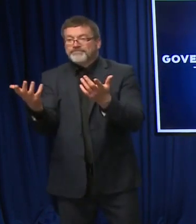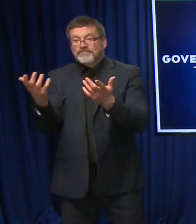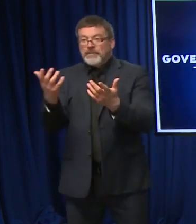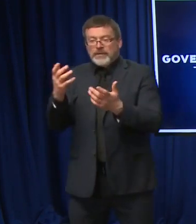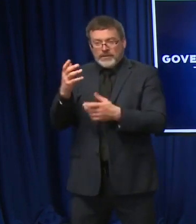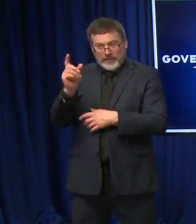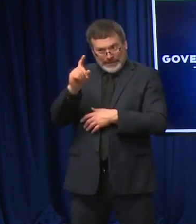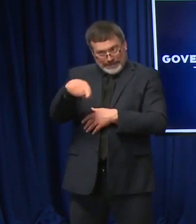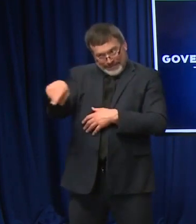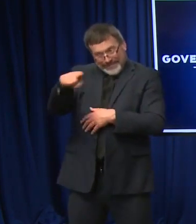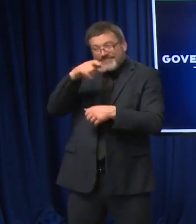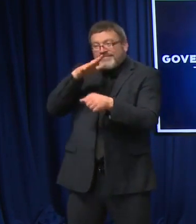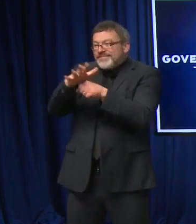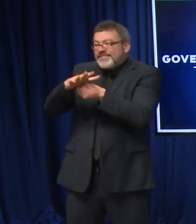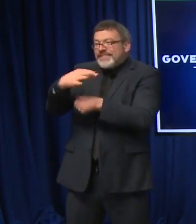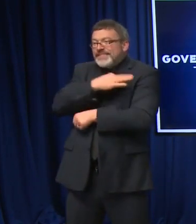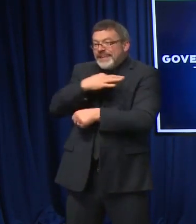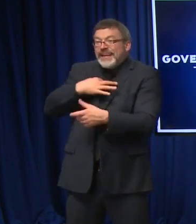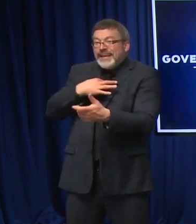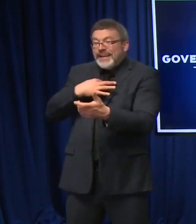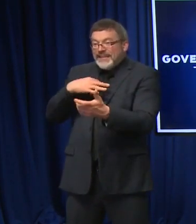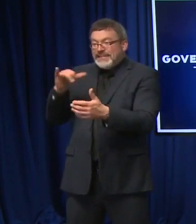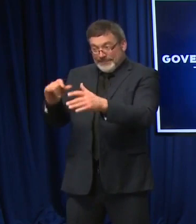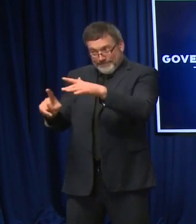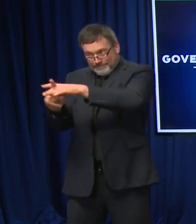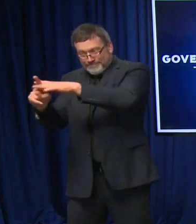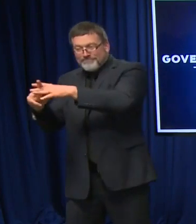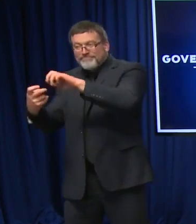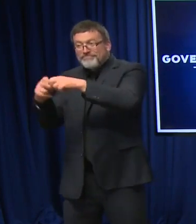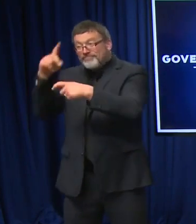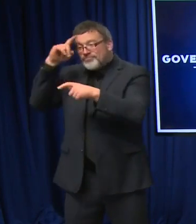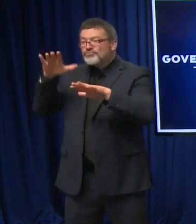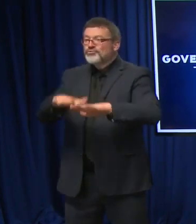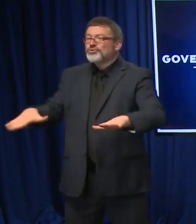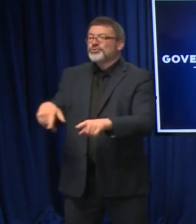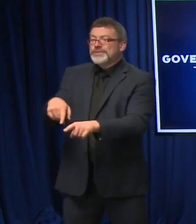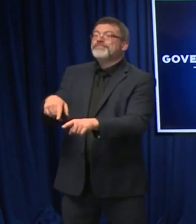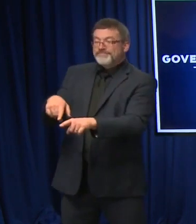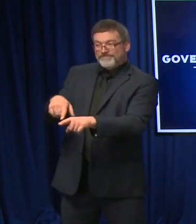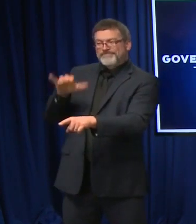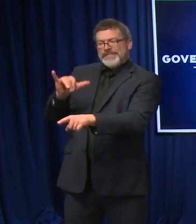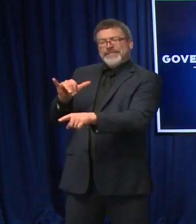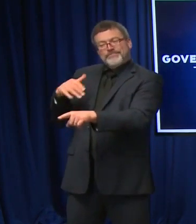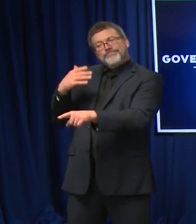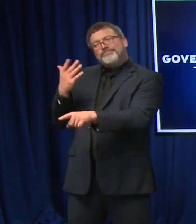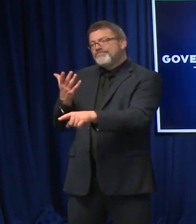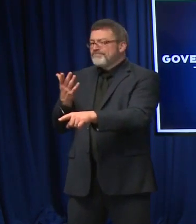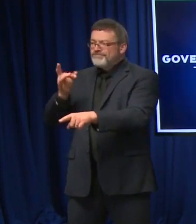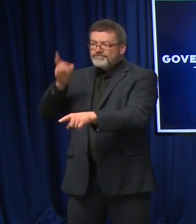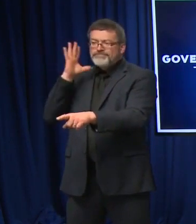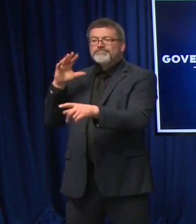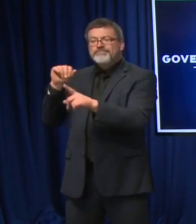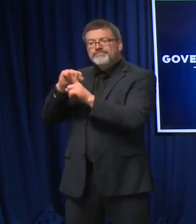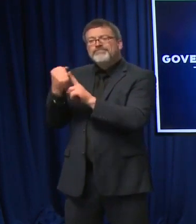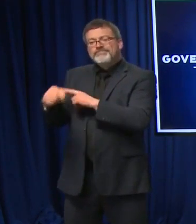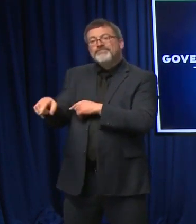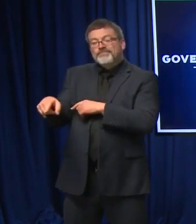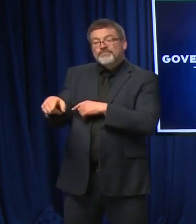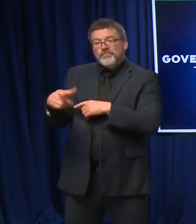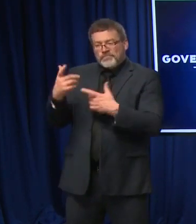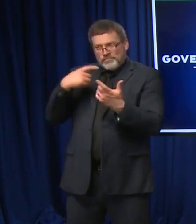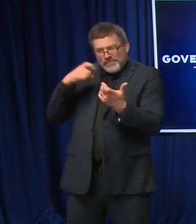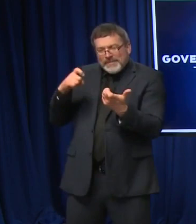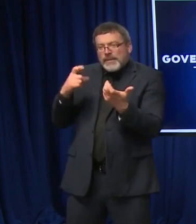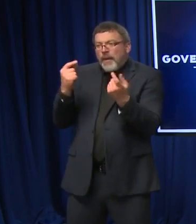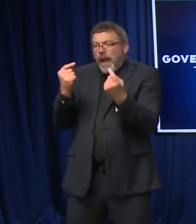staffing or there could be safety issues for those children, those are the cases where remote learning becomes an option. It's